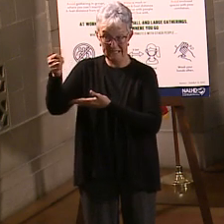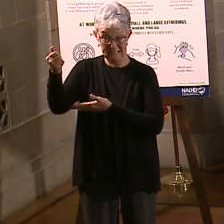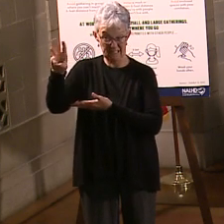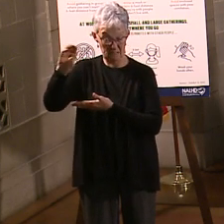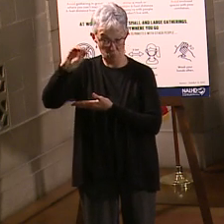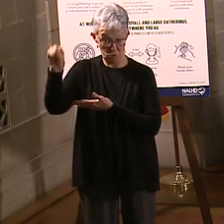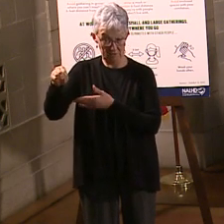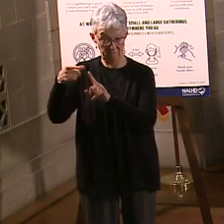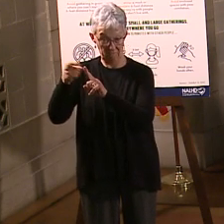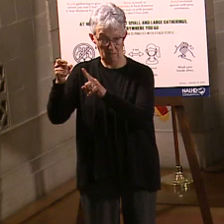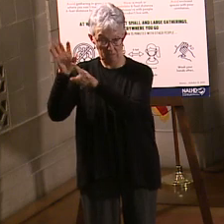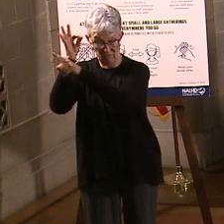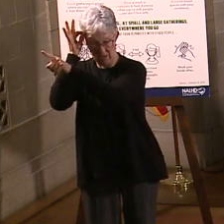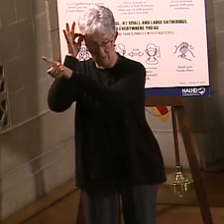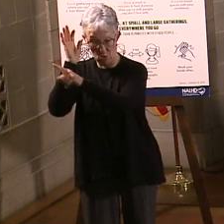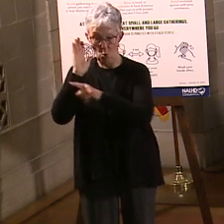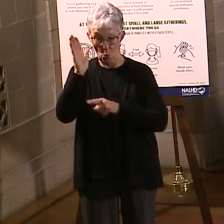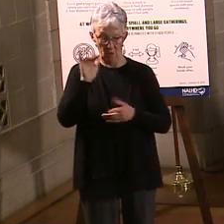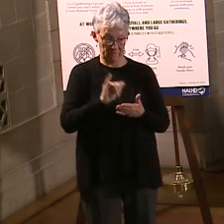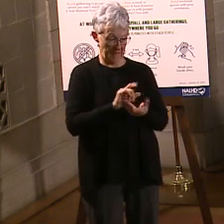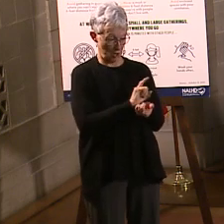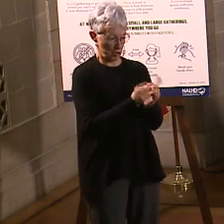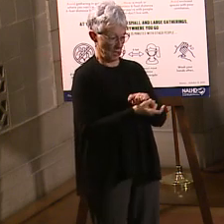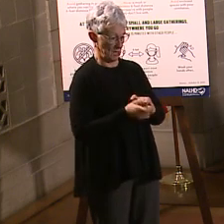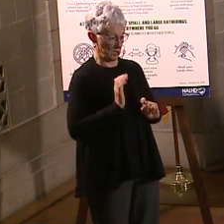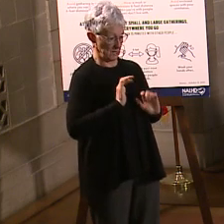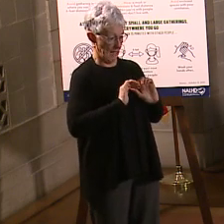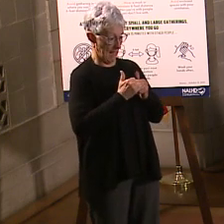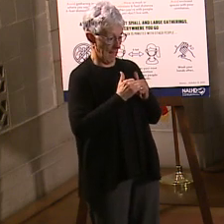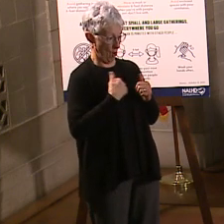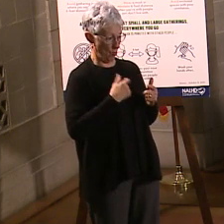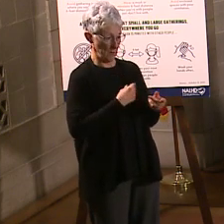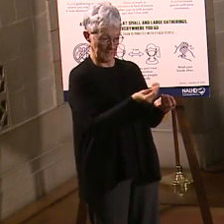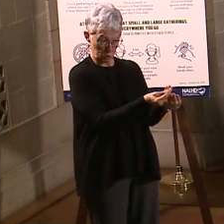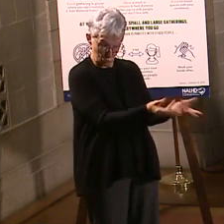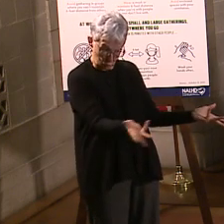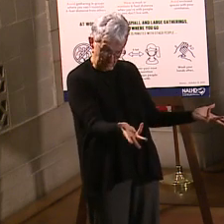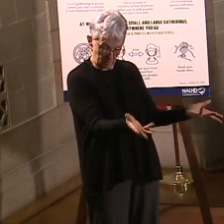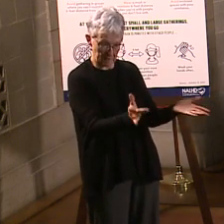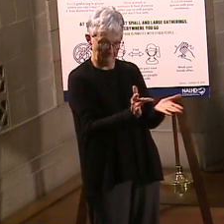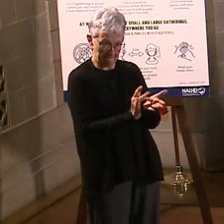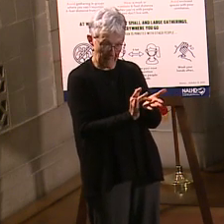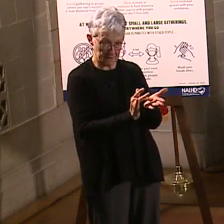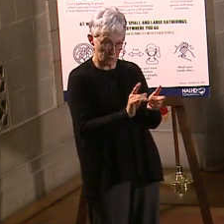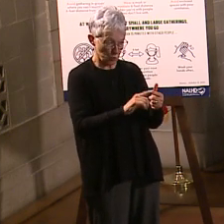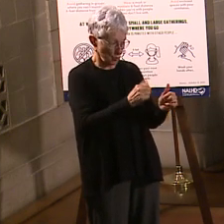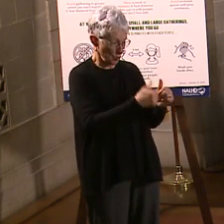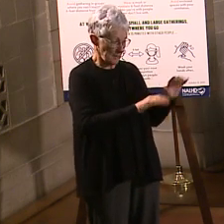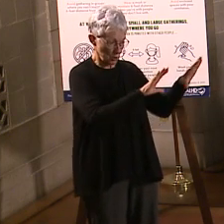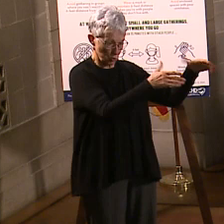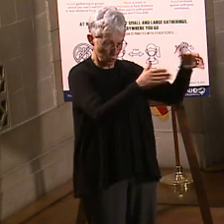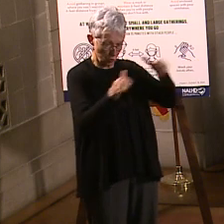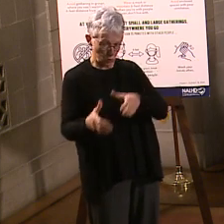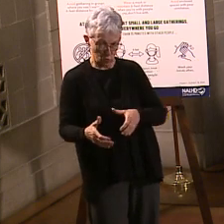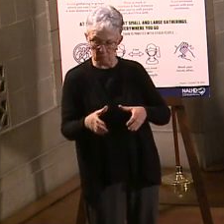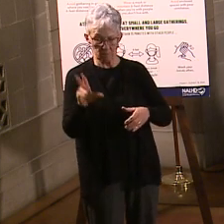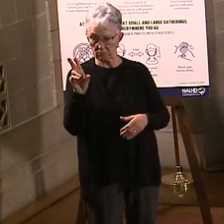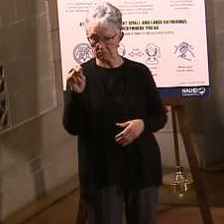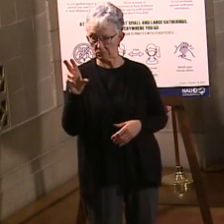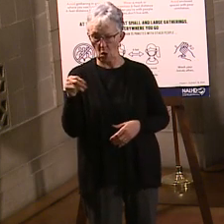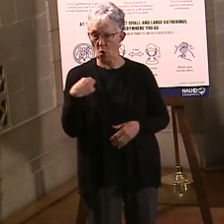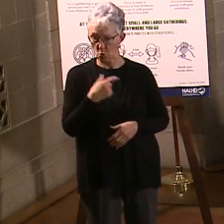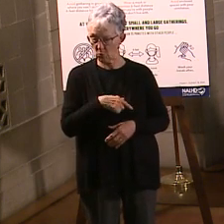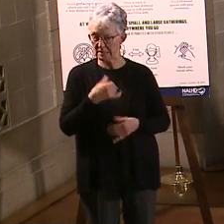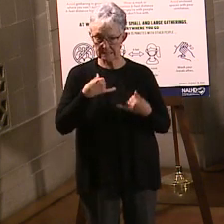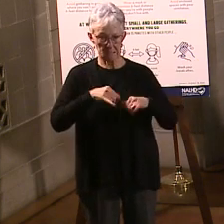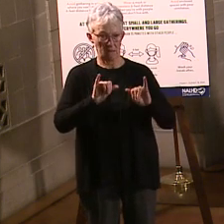change our allocation program? And no, it will not change it. We will continue to focus on Phase 1B starting with 65-year-olds